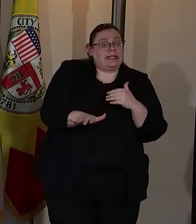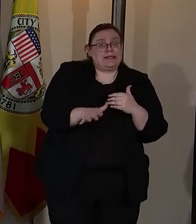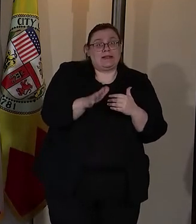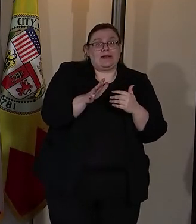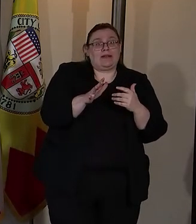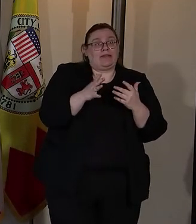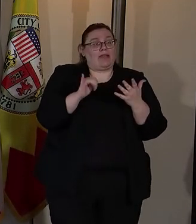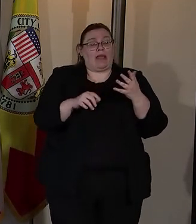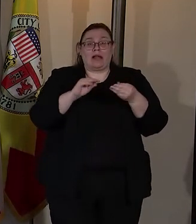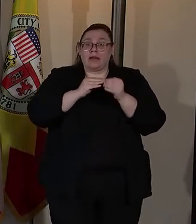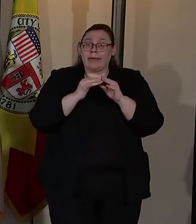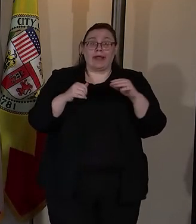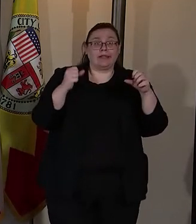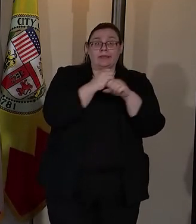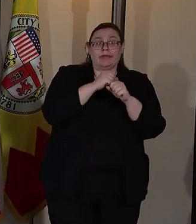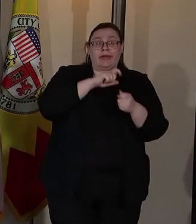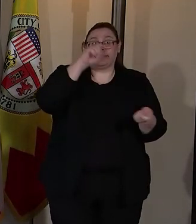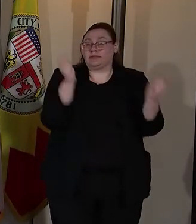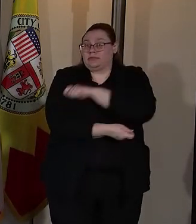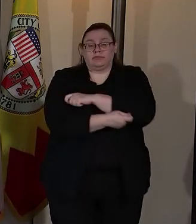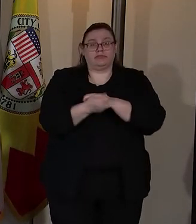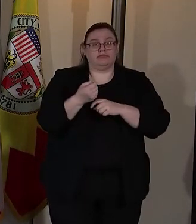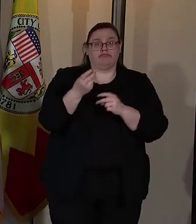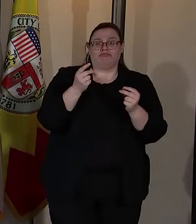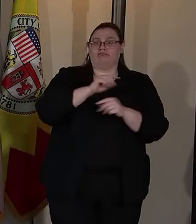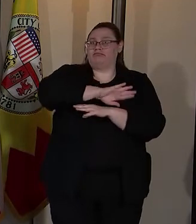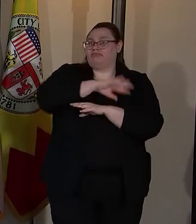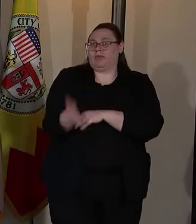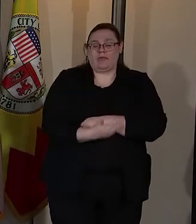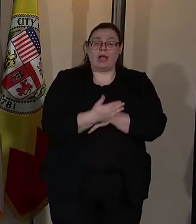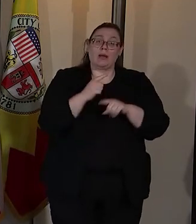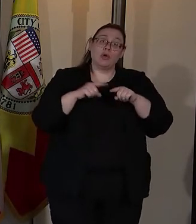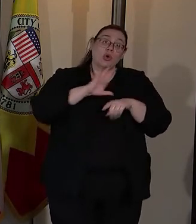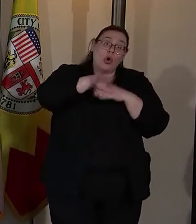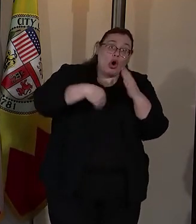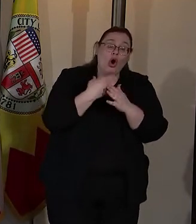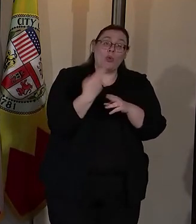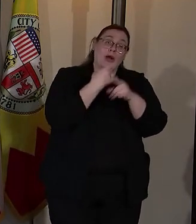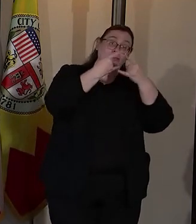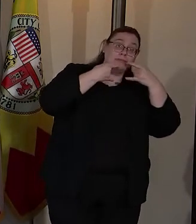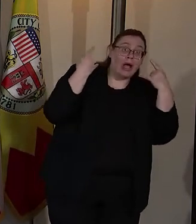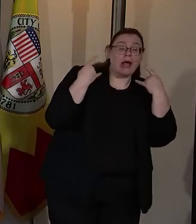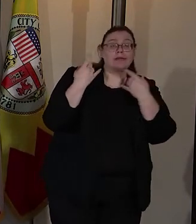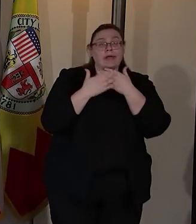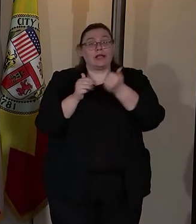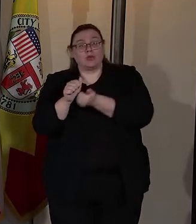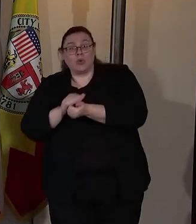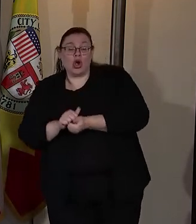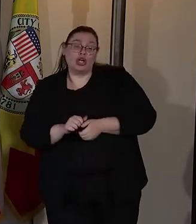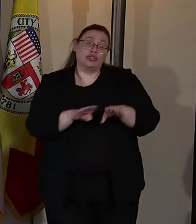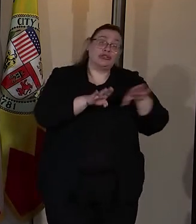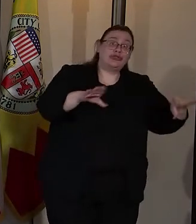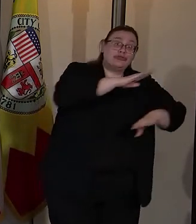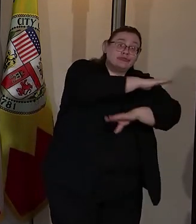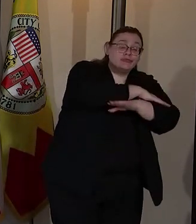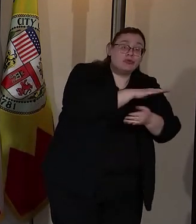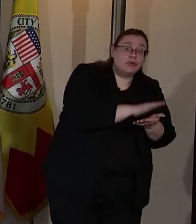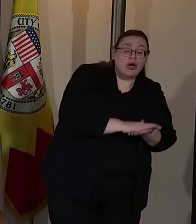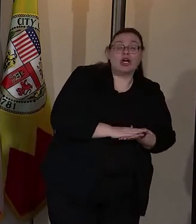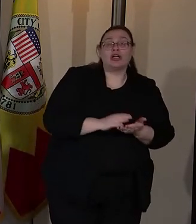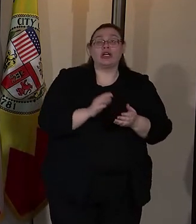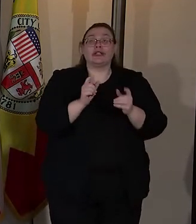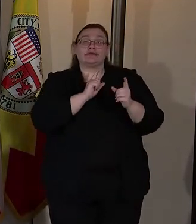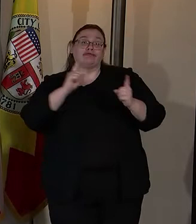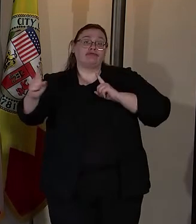statistics can change day to day but all of you who are wearing masks and washing hands and surfaces, keeping your distance and not